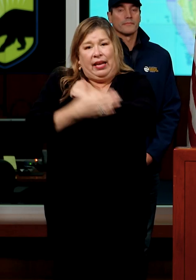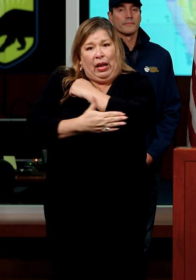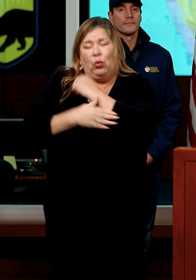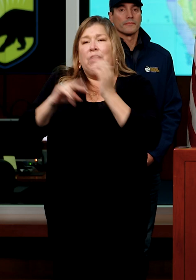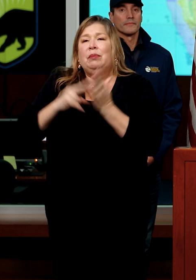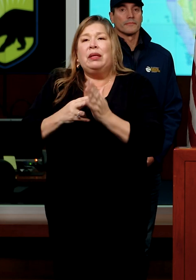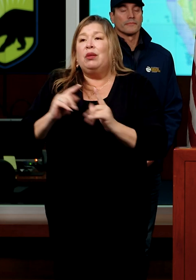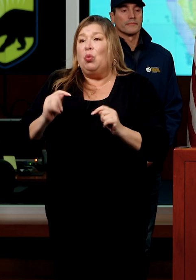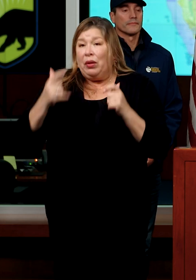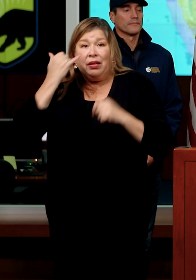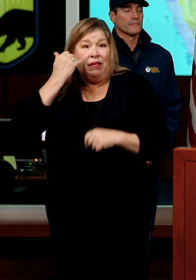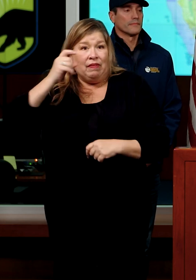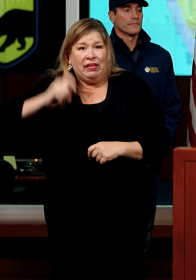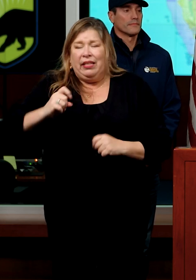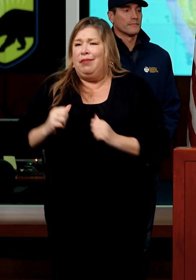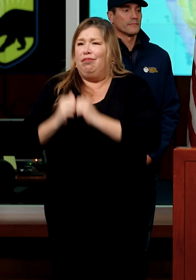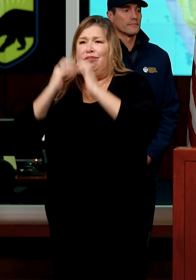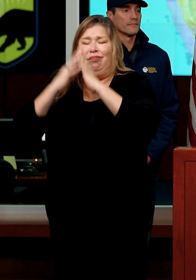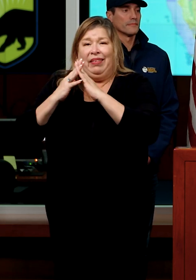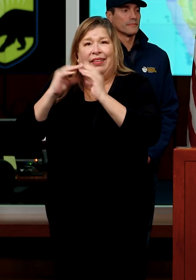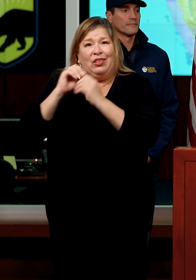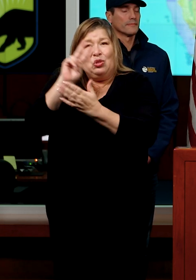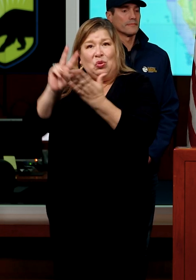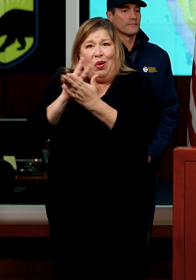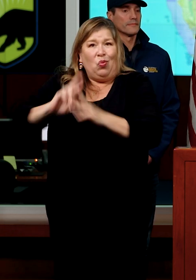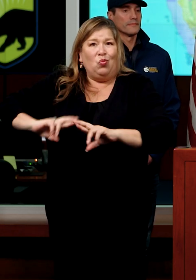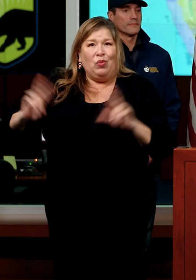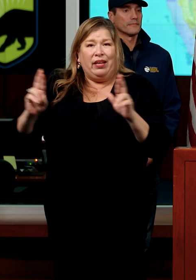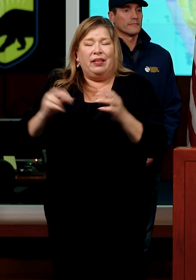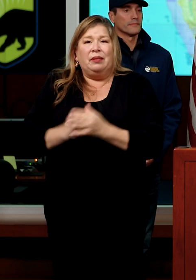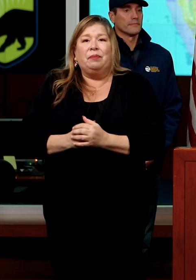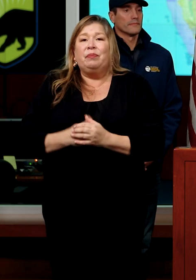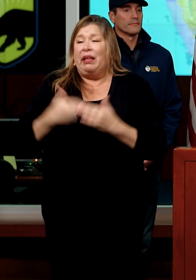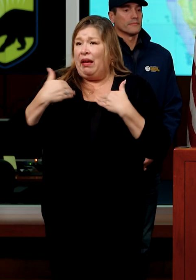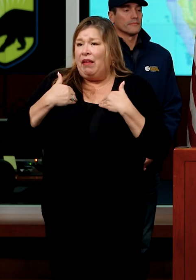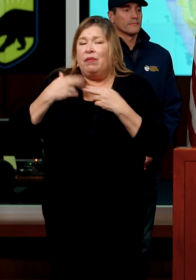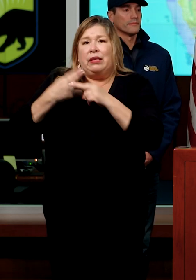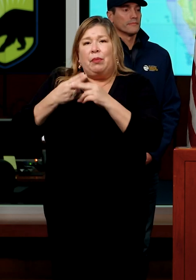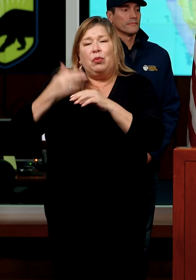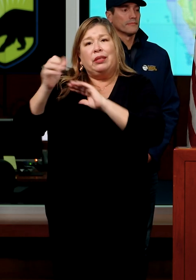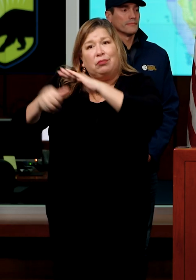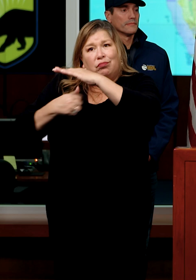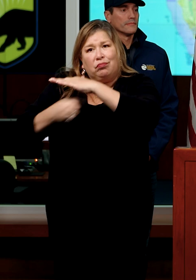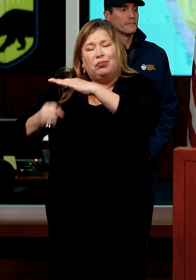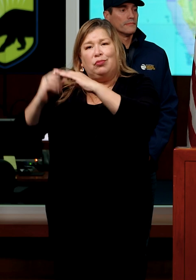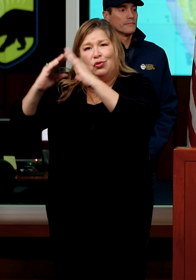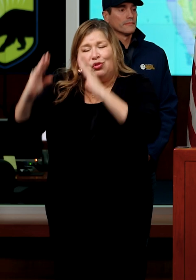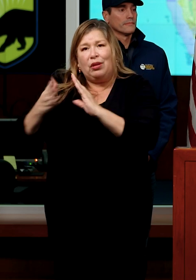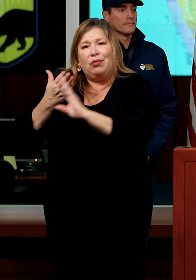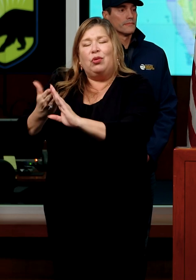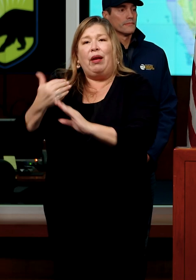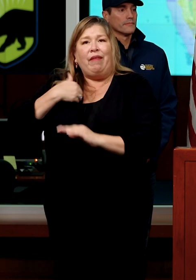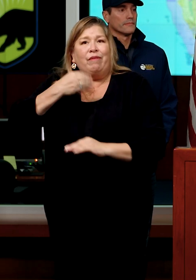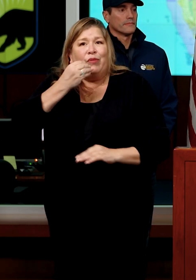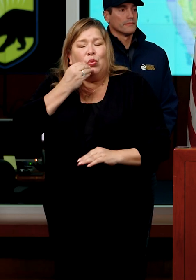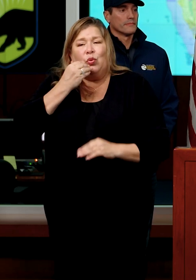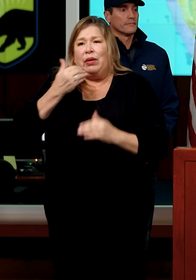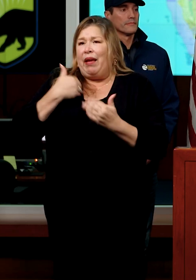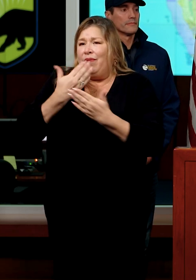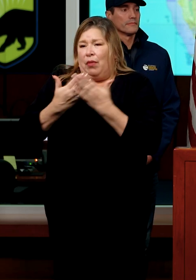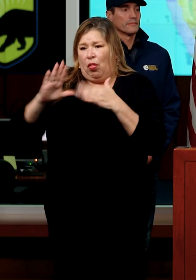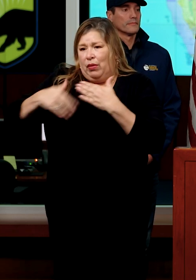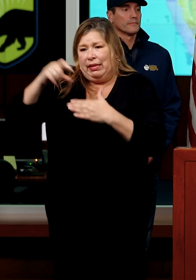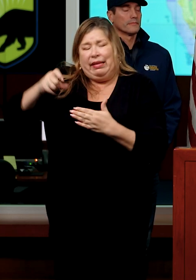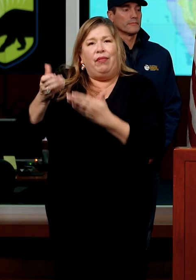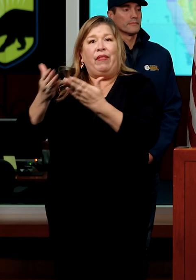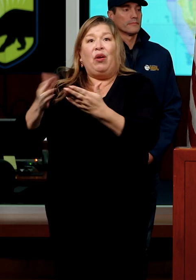stand up within two hours as needed. Temporary shelter, food, and additional resources are available at these sites. All